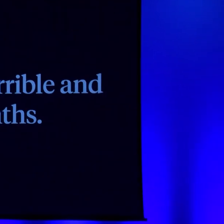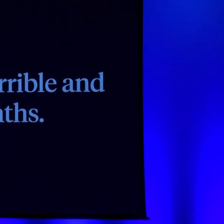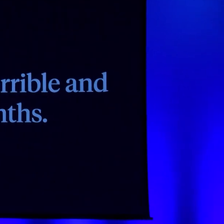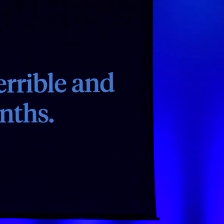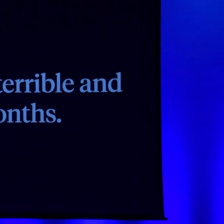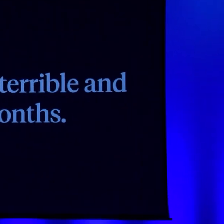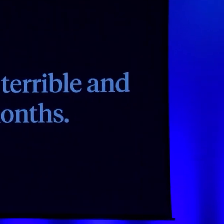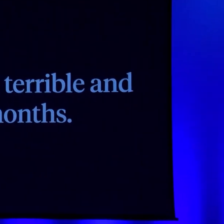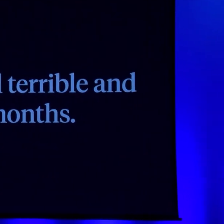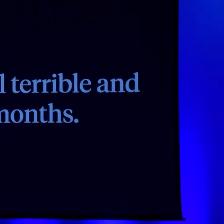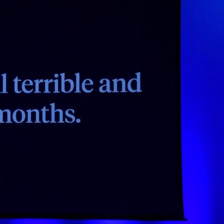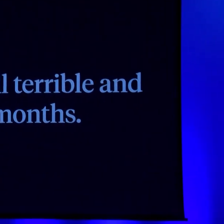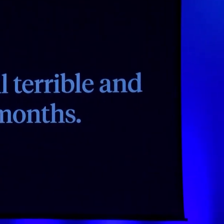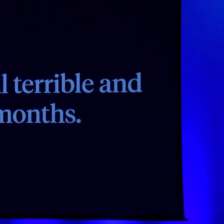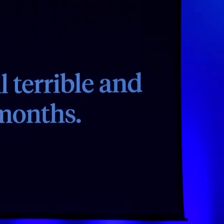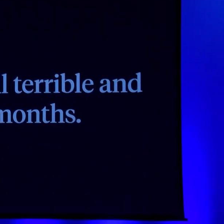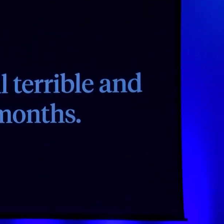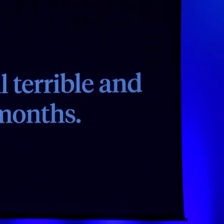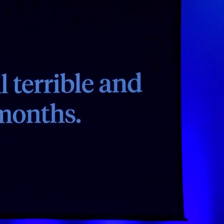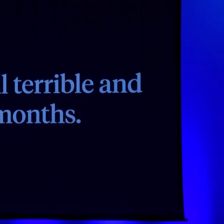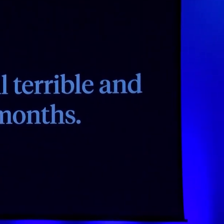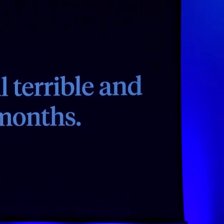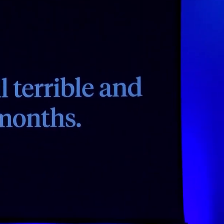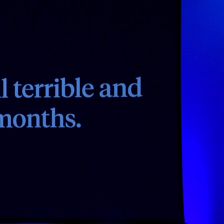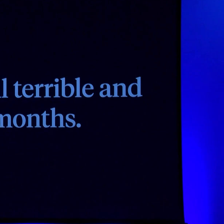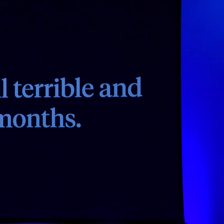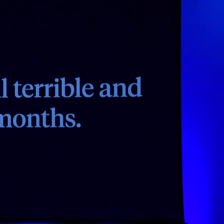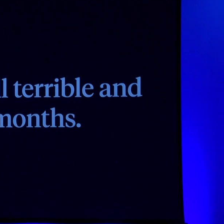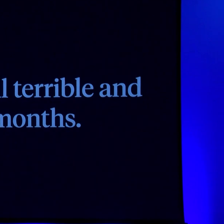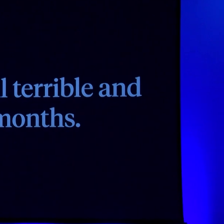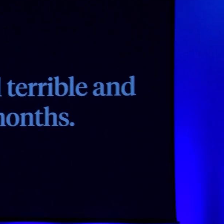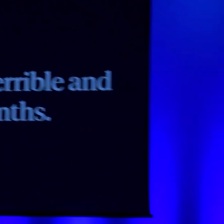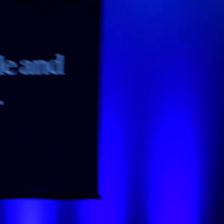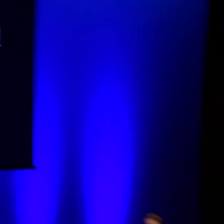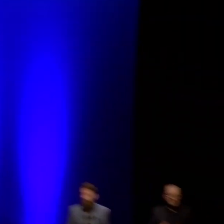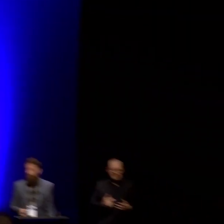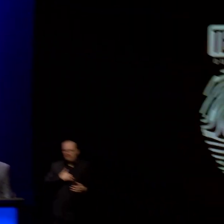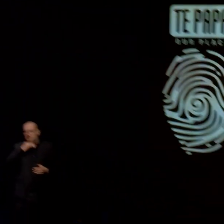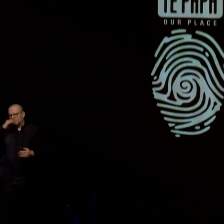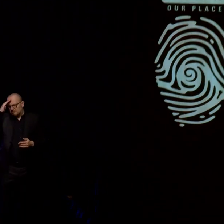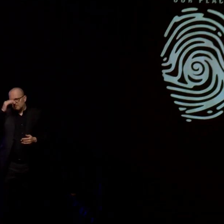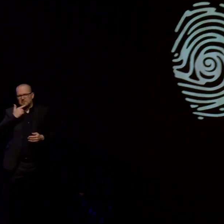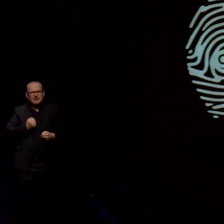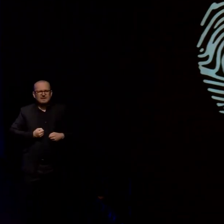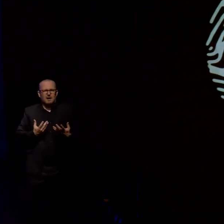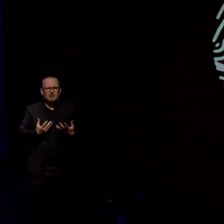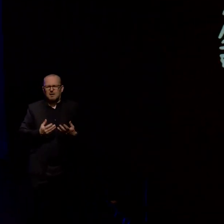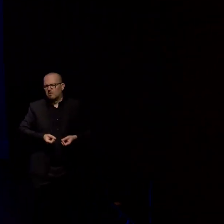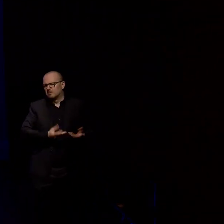it was terrible. And so, I ended up just giving up for ages, like, just thinking I couldn't do it.